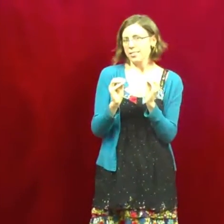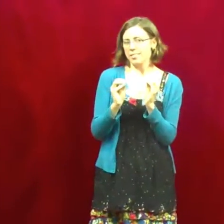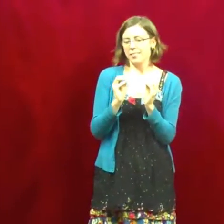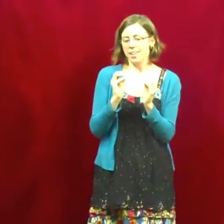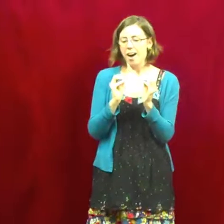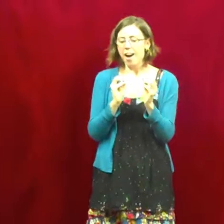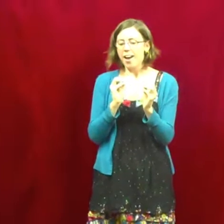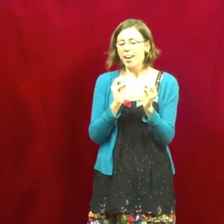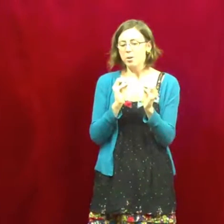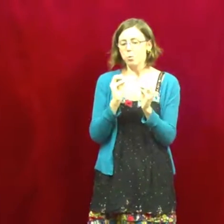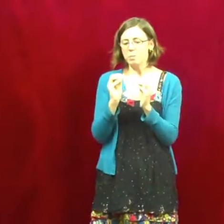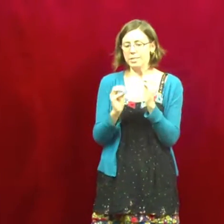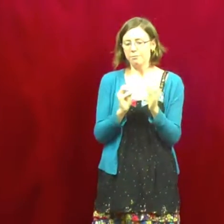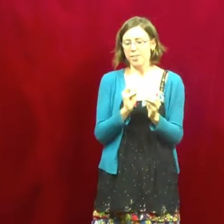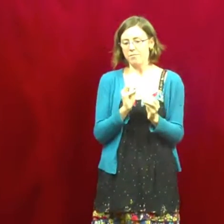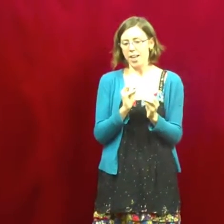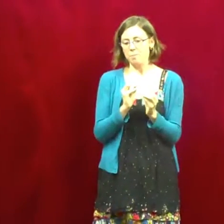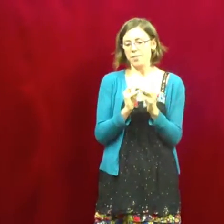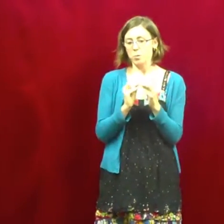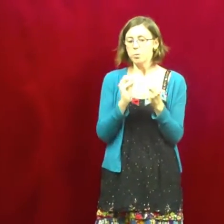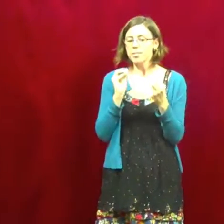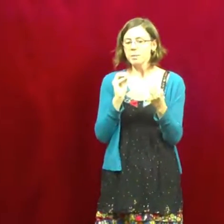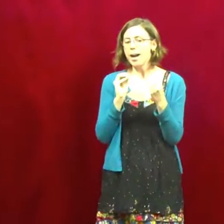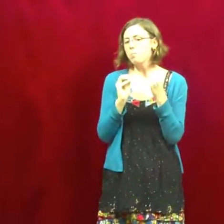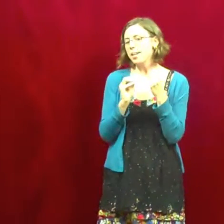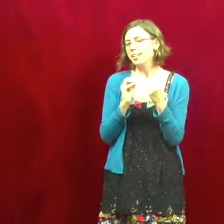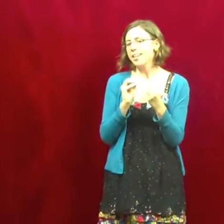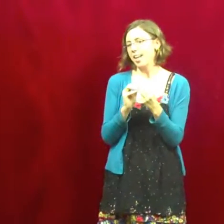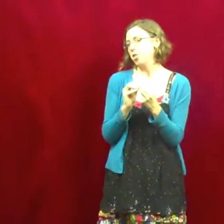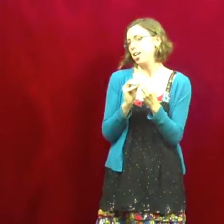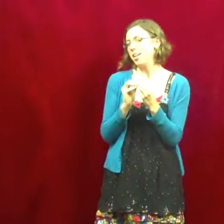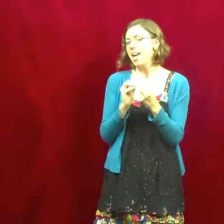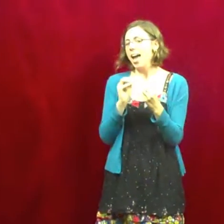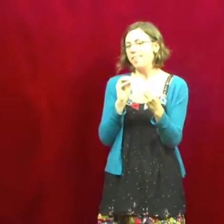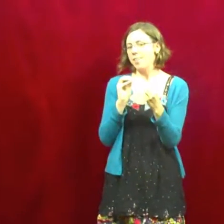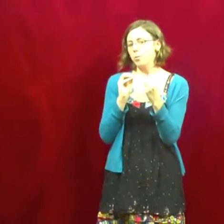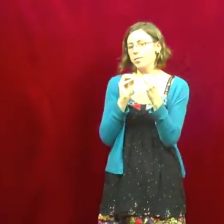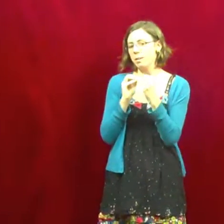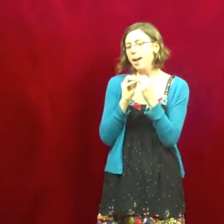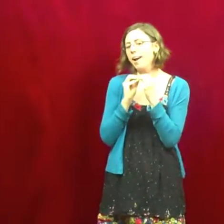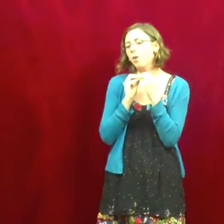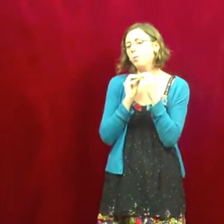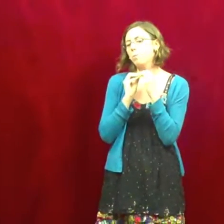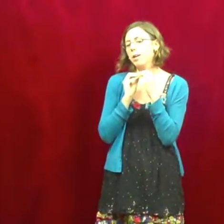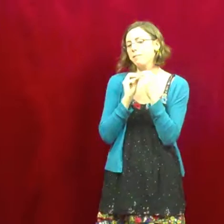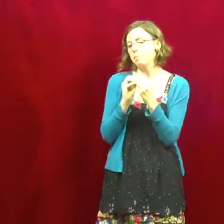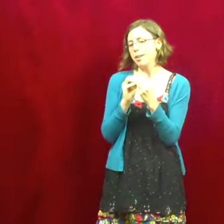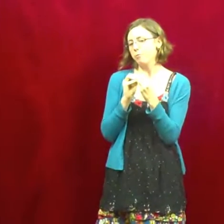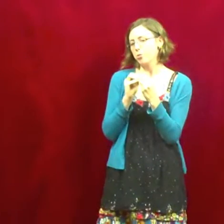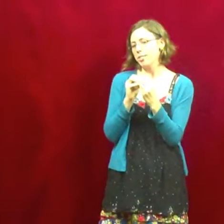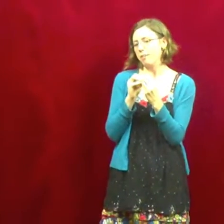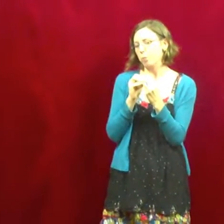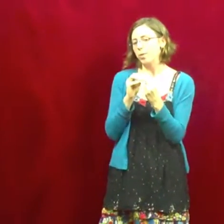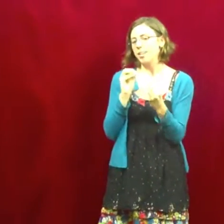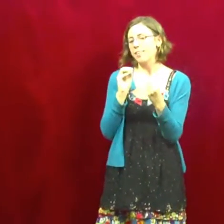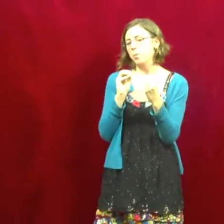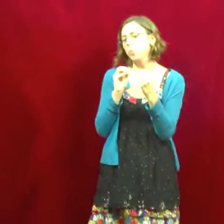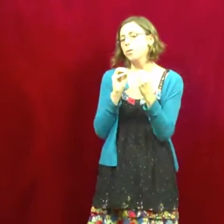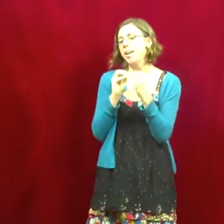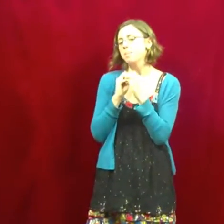that I will be in front of them that we will somehow make a connection and then they will somehow invite me out for drinks afterwards and then we will end up